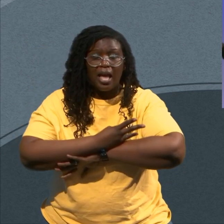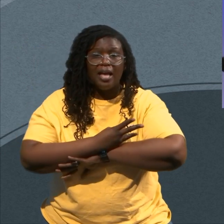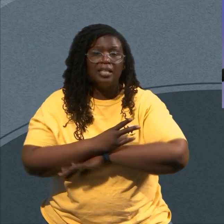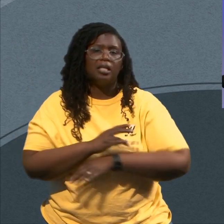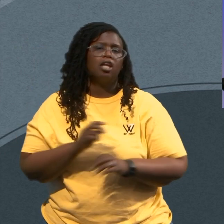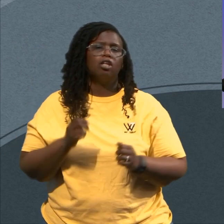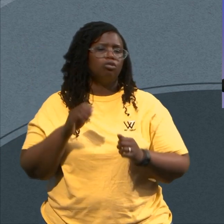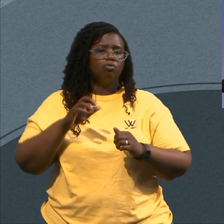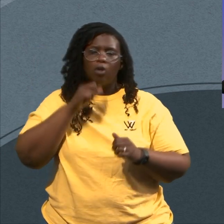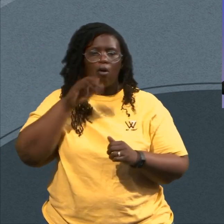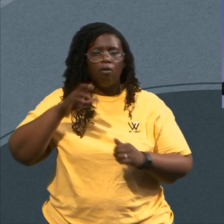For You